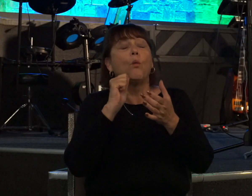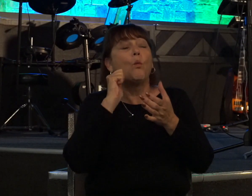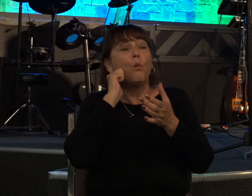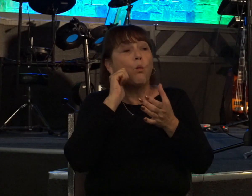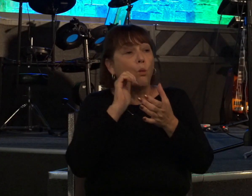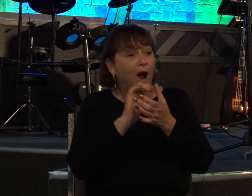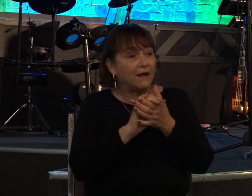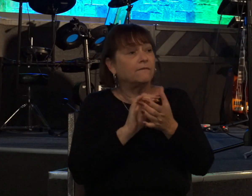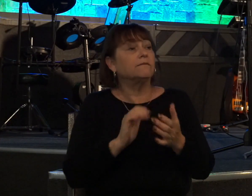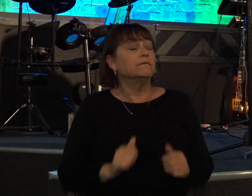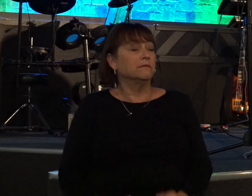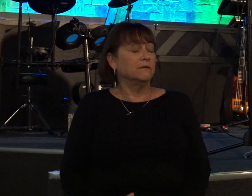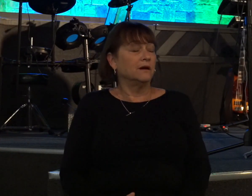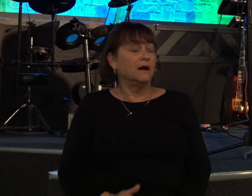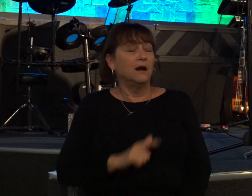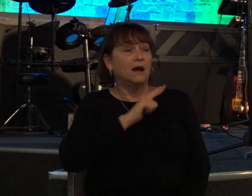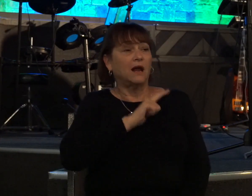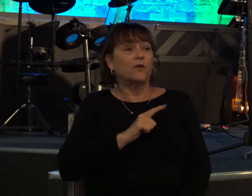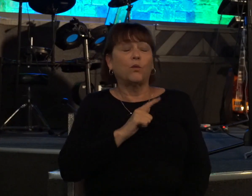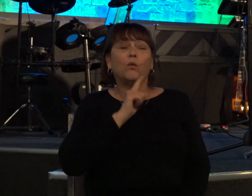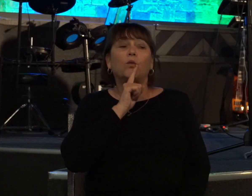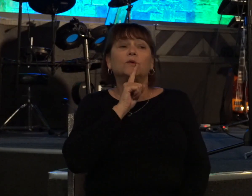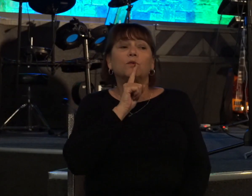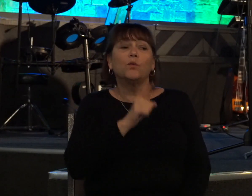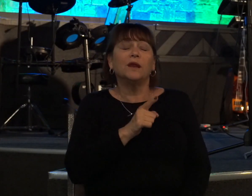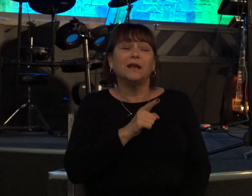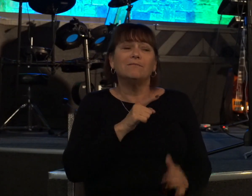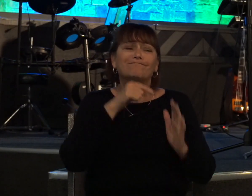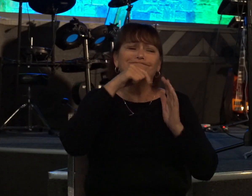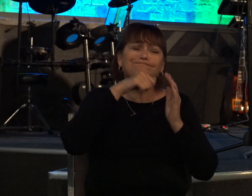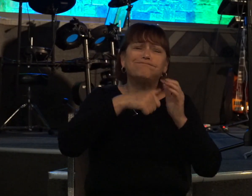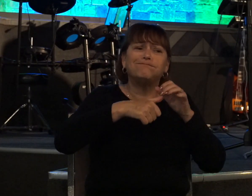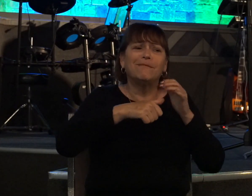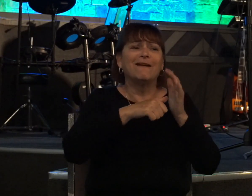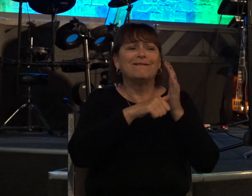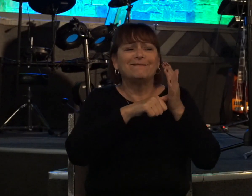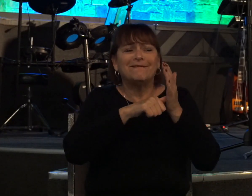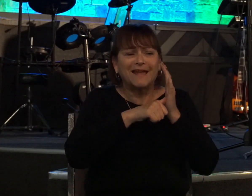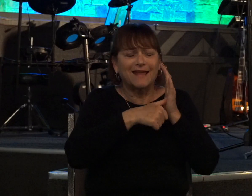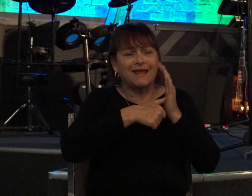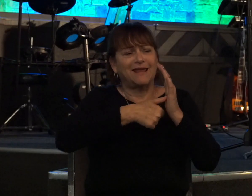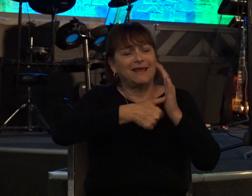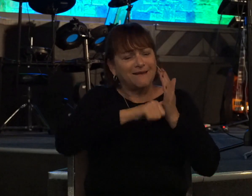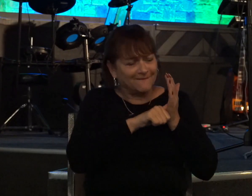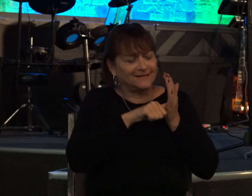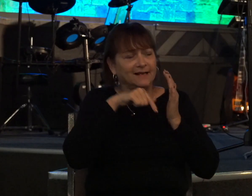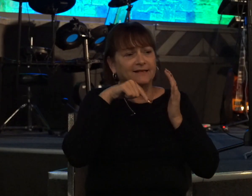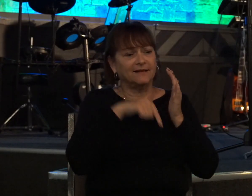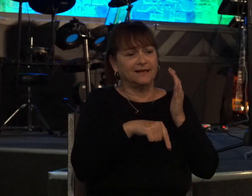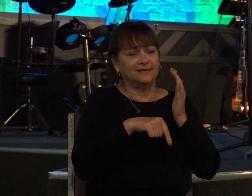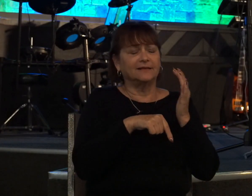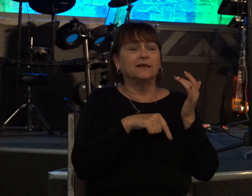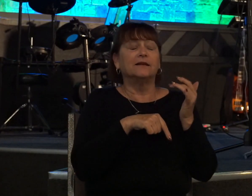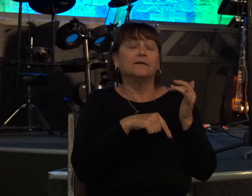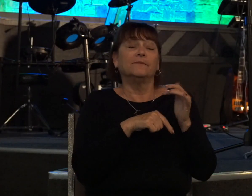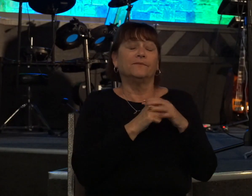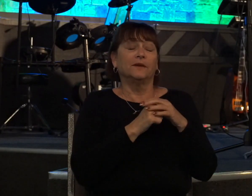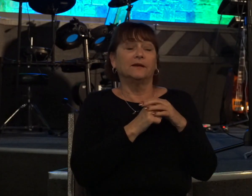it's like the lord's really driving it home here thus verse 11 says the lord behold i will